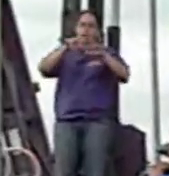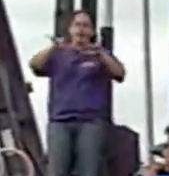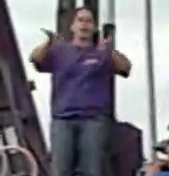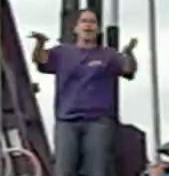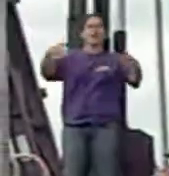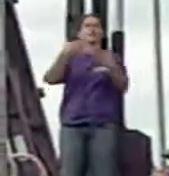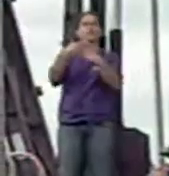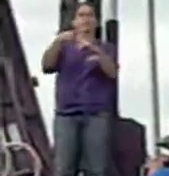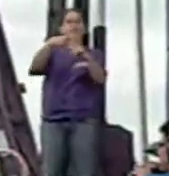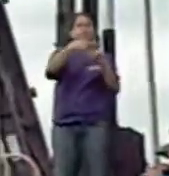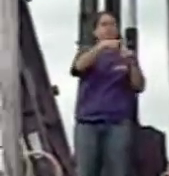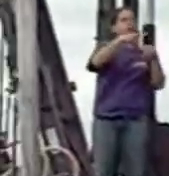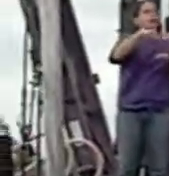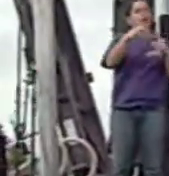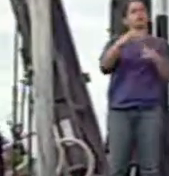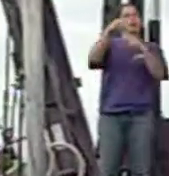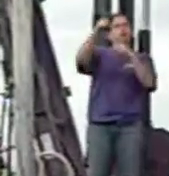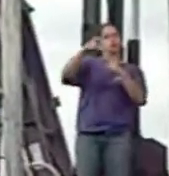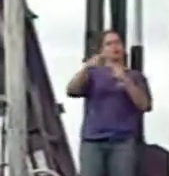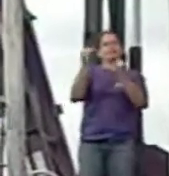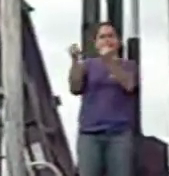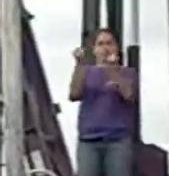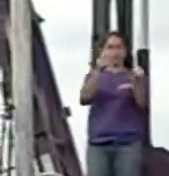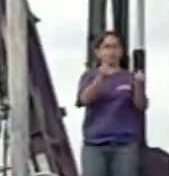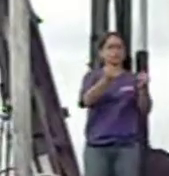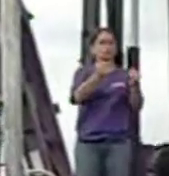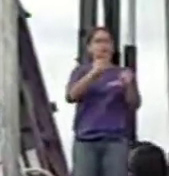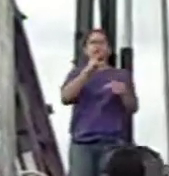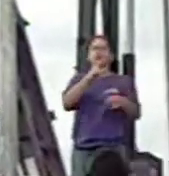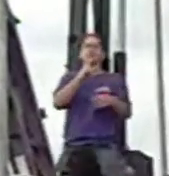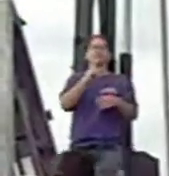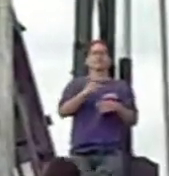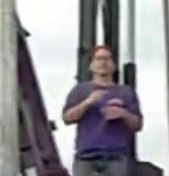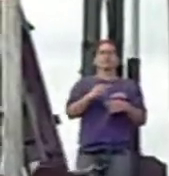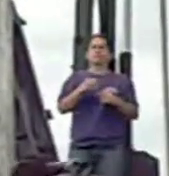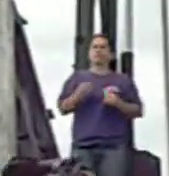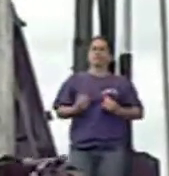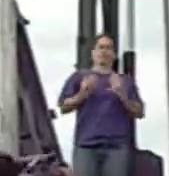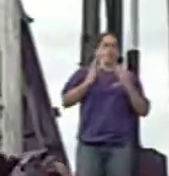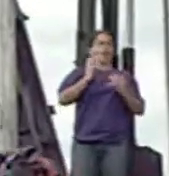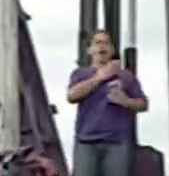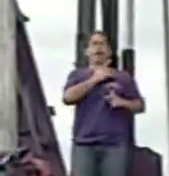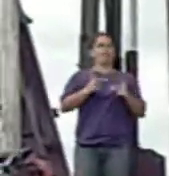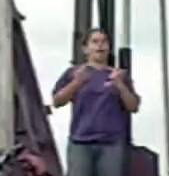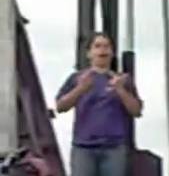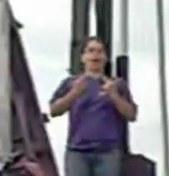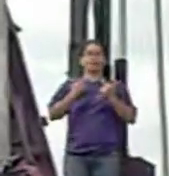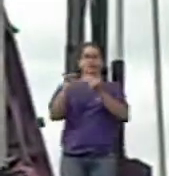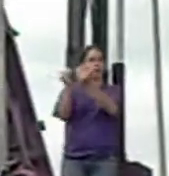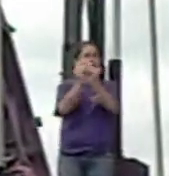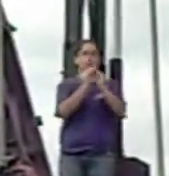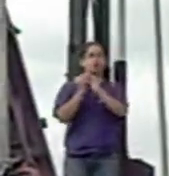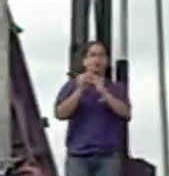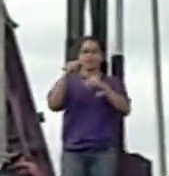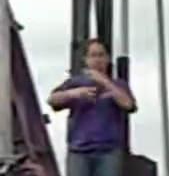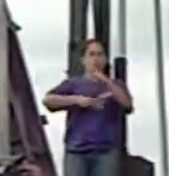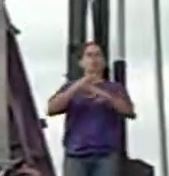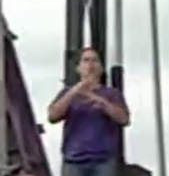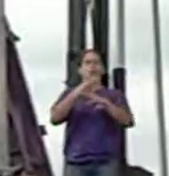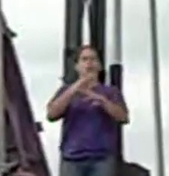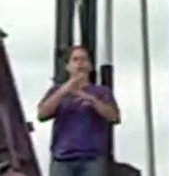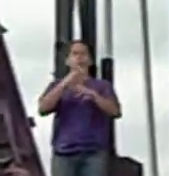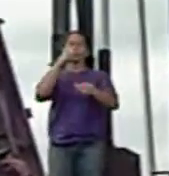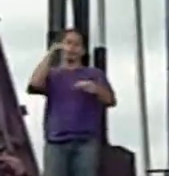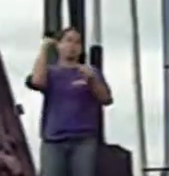special needs individuals who bring so much to our lives, to our community, and to this world. Because